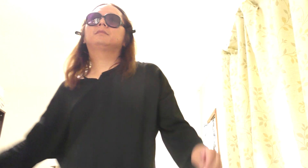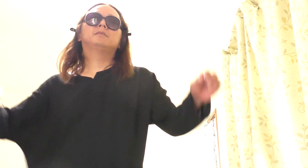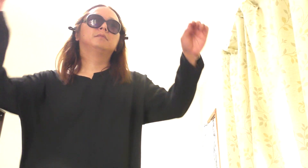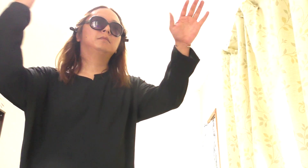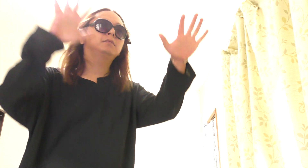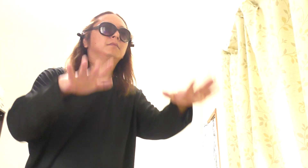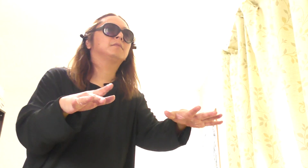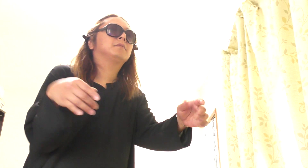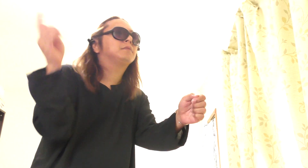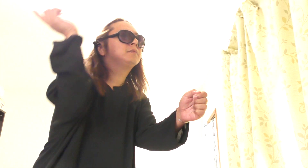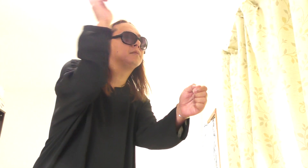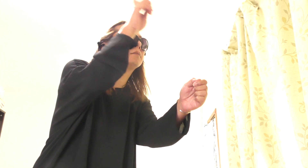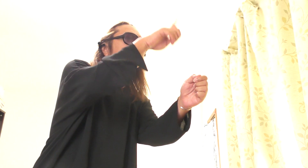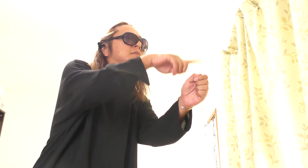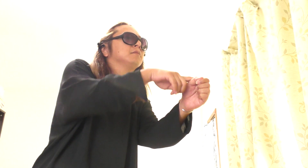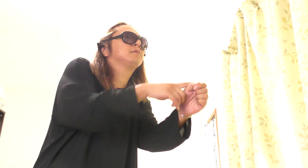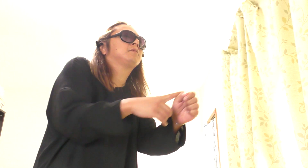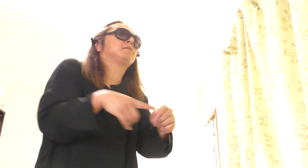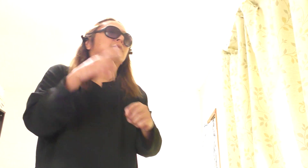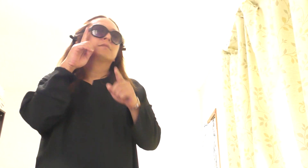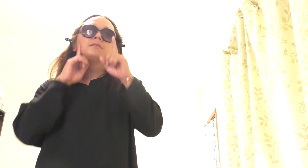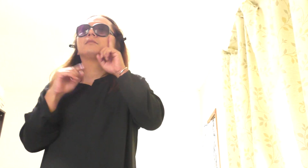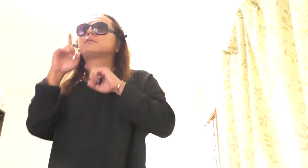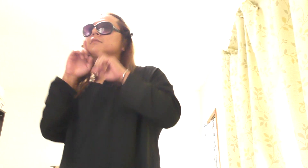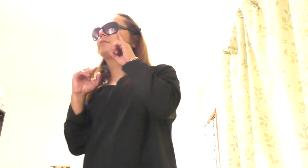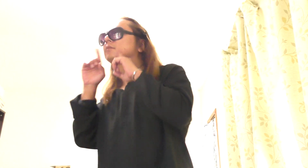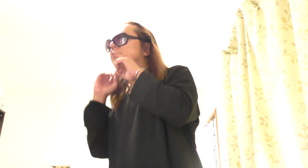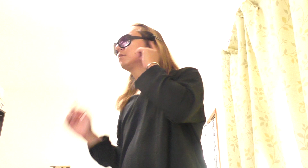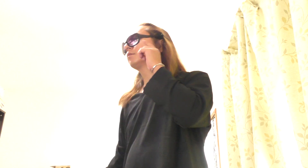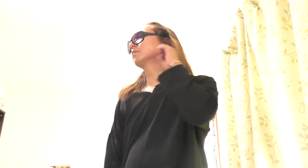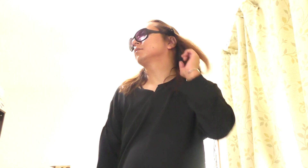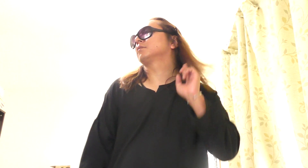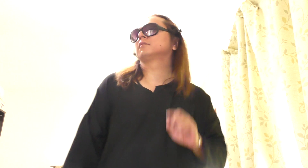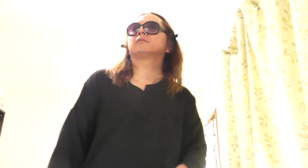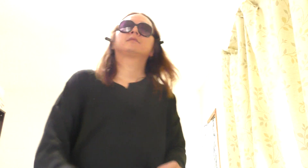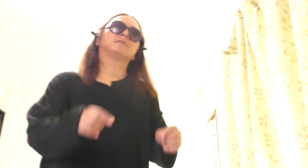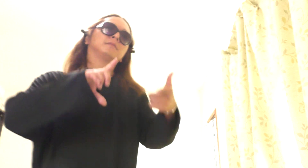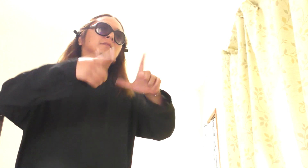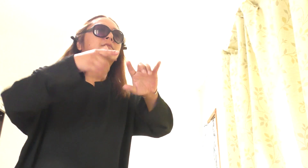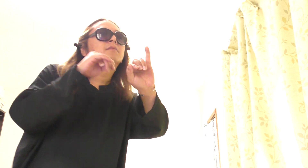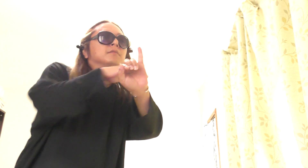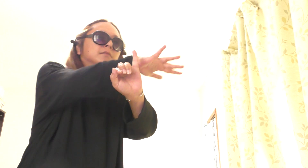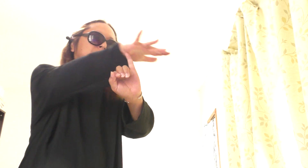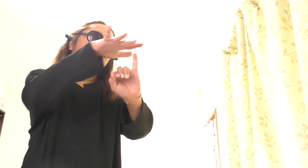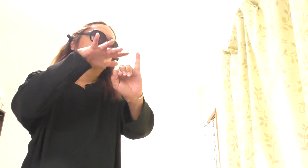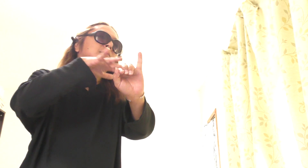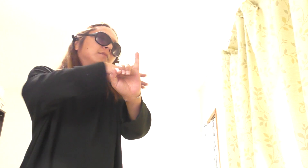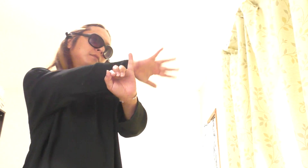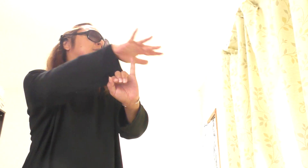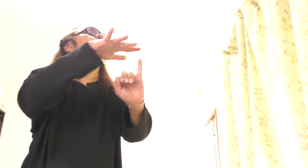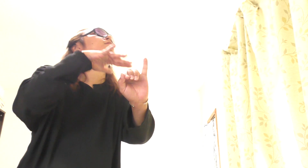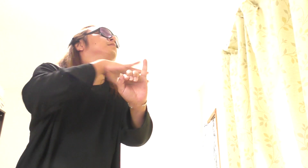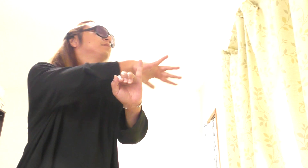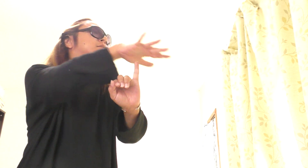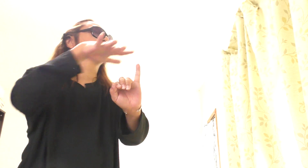This year, to save me from tears I gave it to someone special